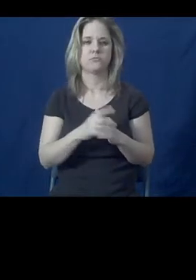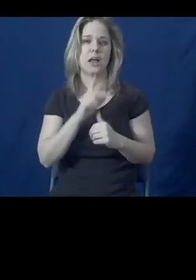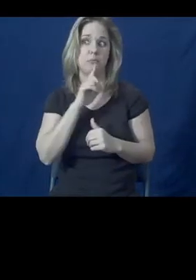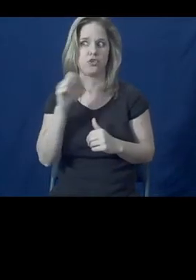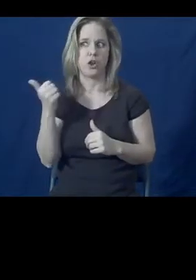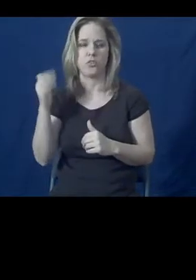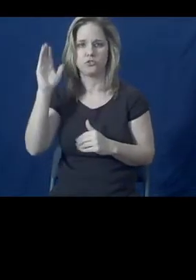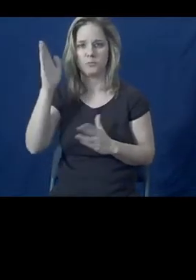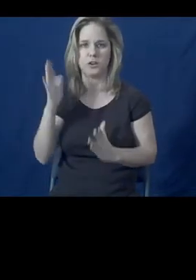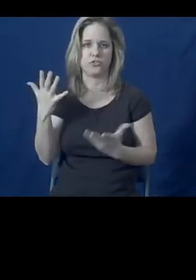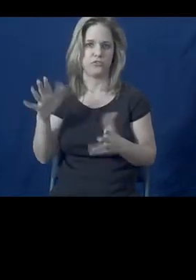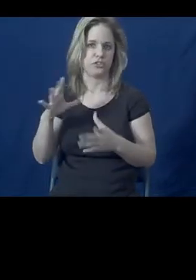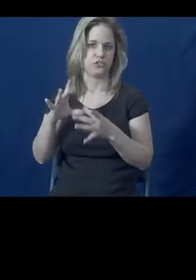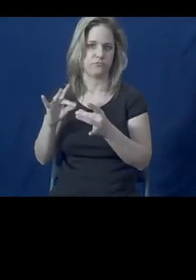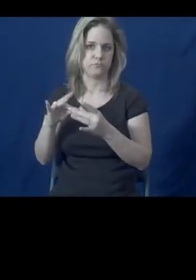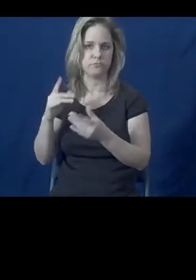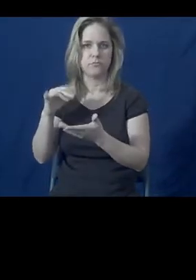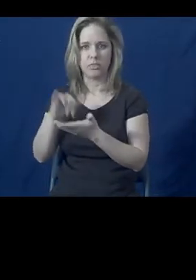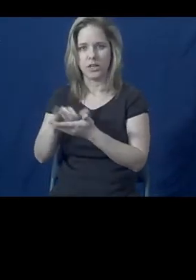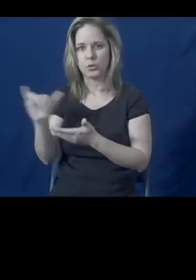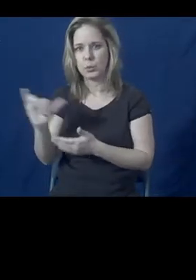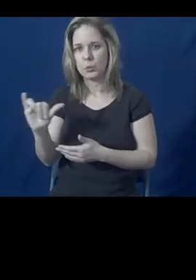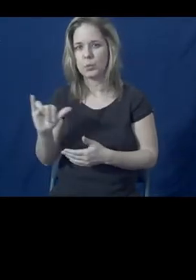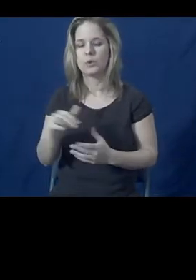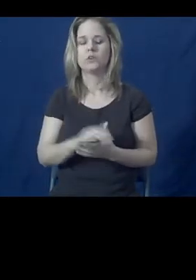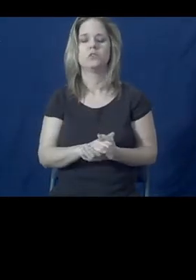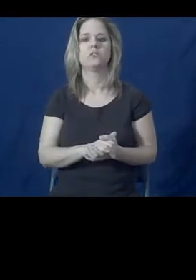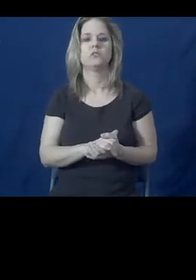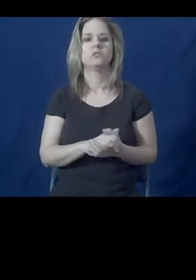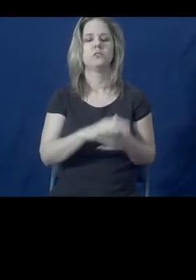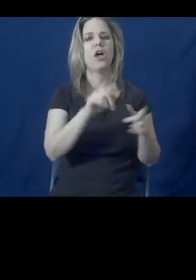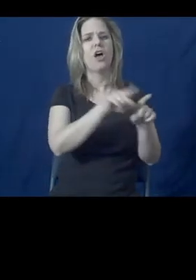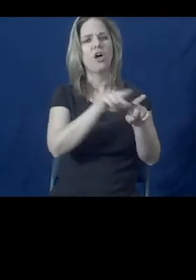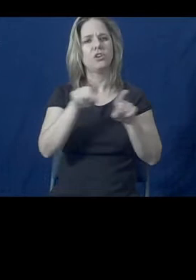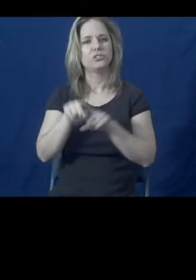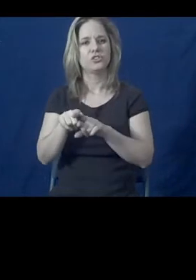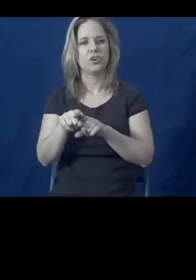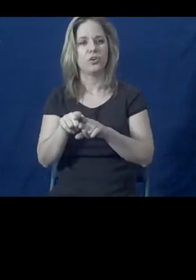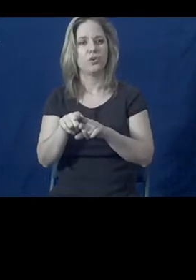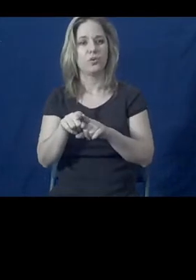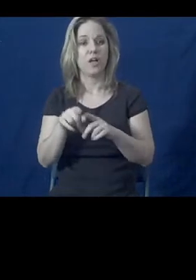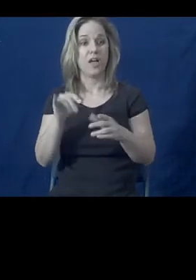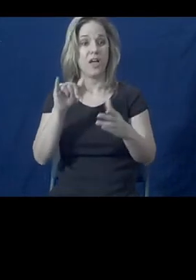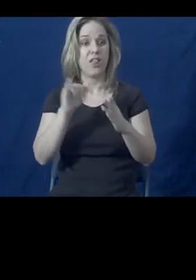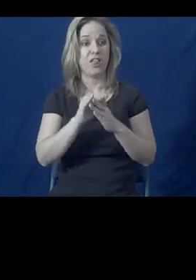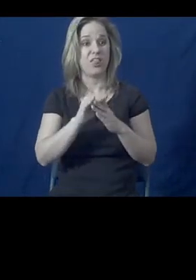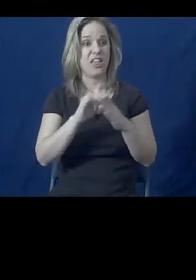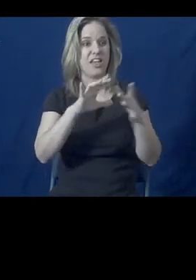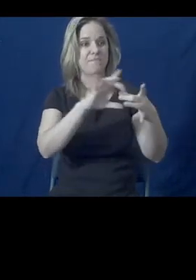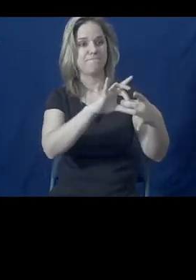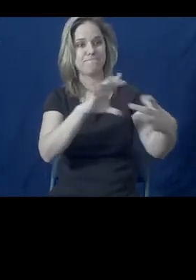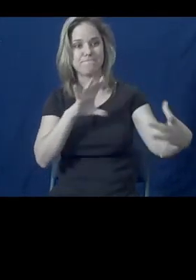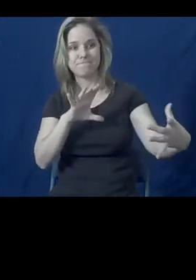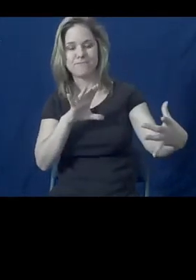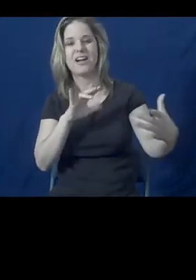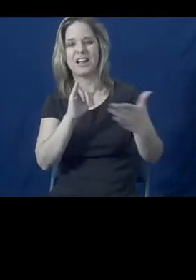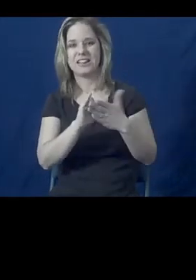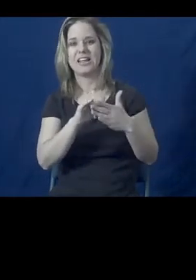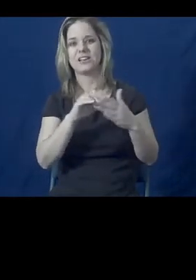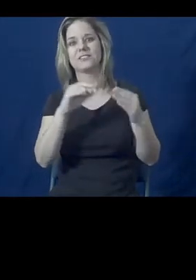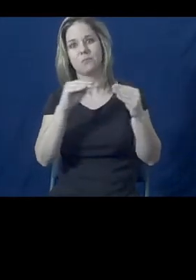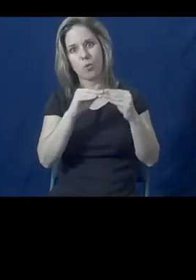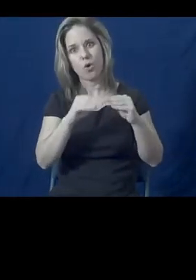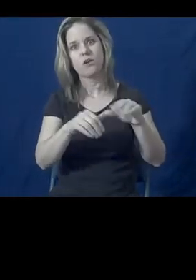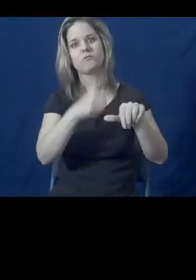and I'm sure other speakers have addressed those. As well as additional barriers and challenges to leaving an abusive relationship.